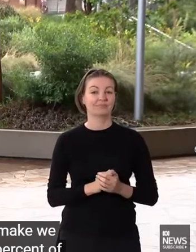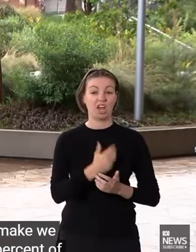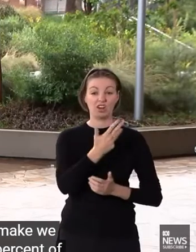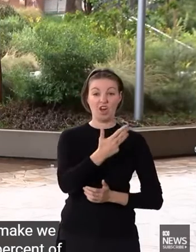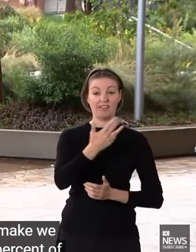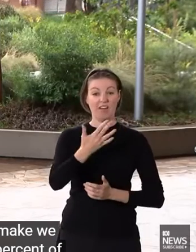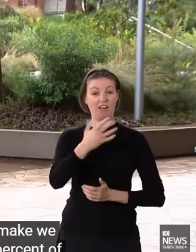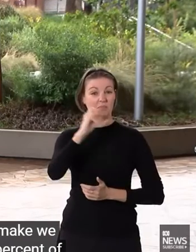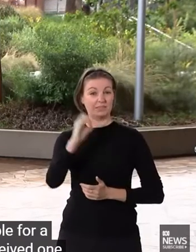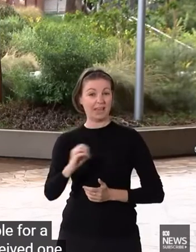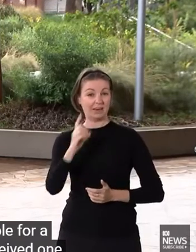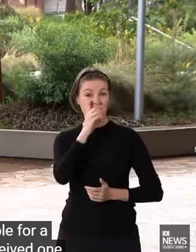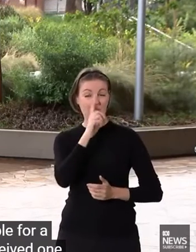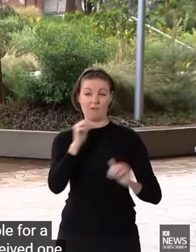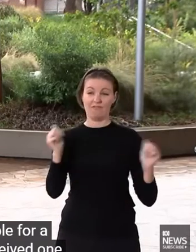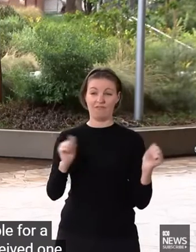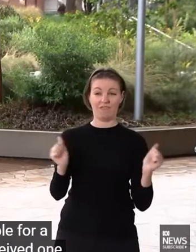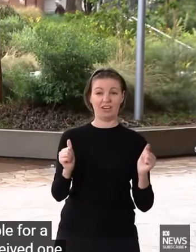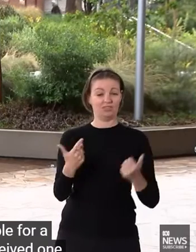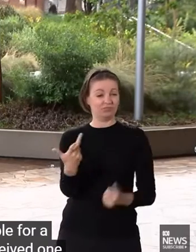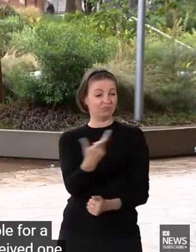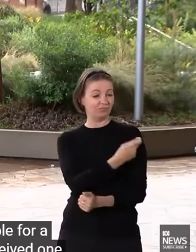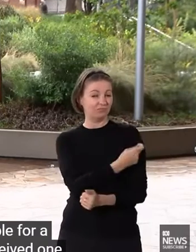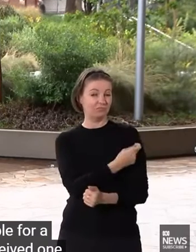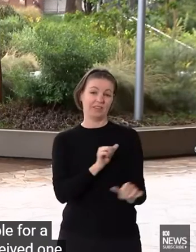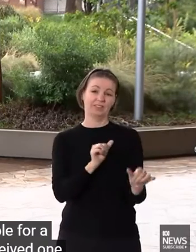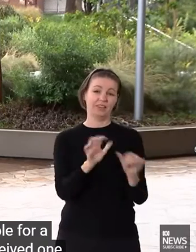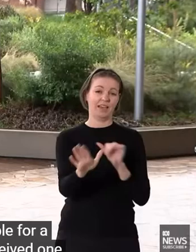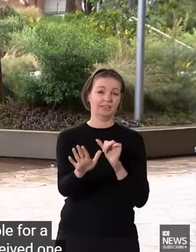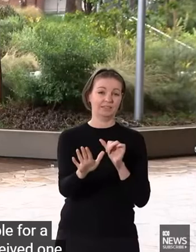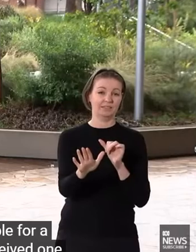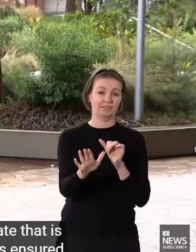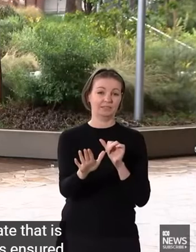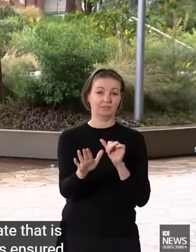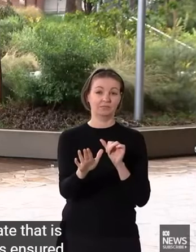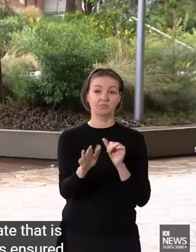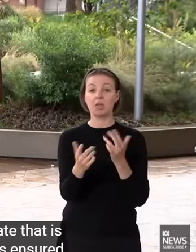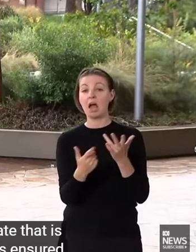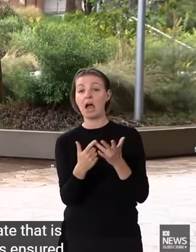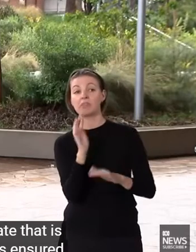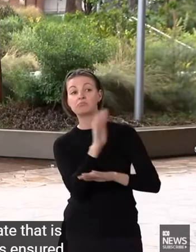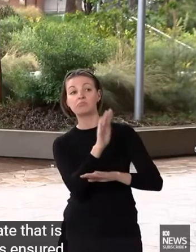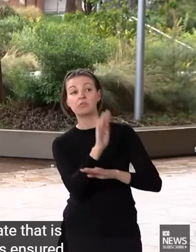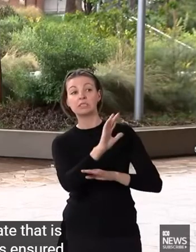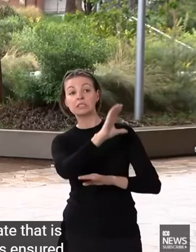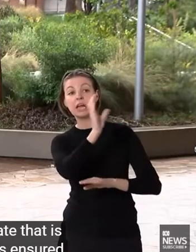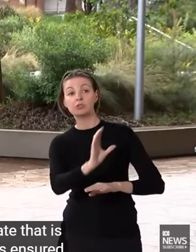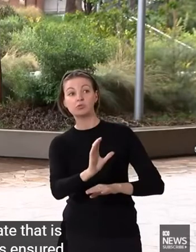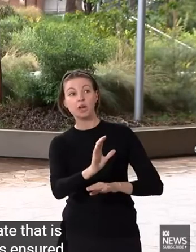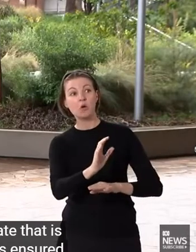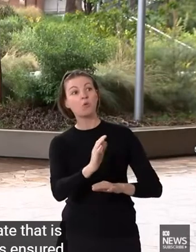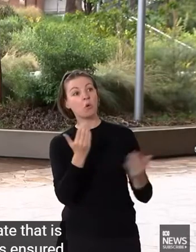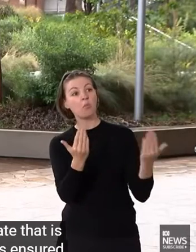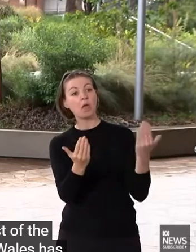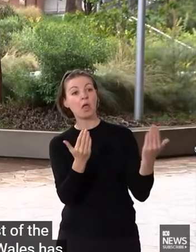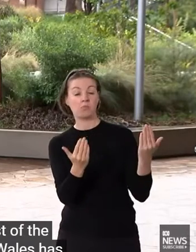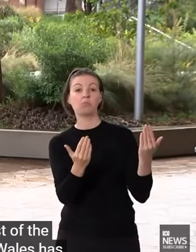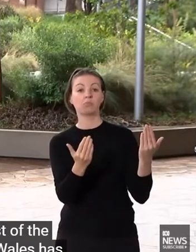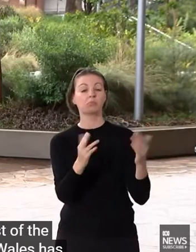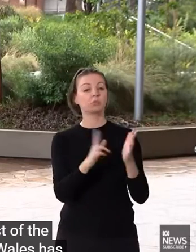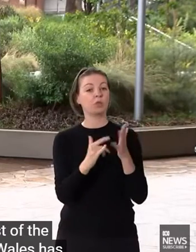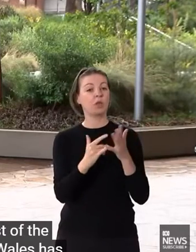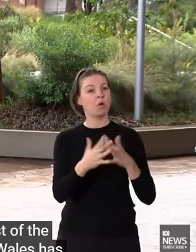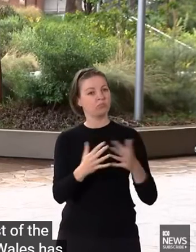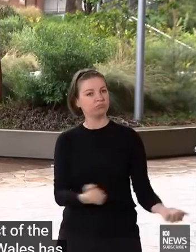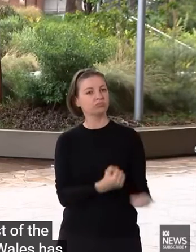vaccination rate, that is incredibly pleasing. It has ensured compared to the rest of the world that New South Wales has been able to remain strong during